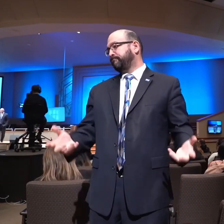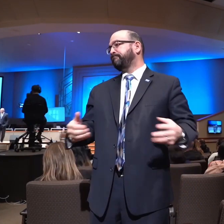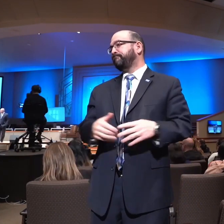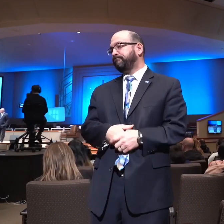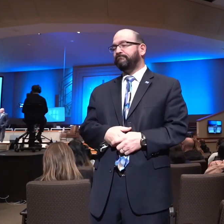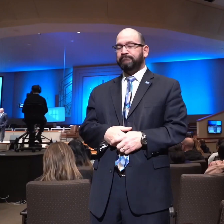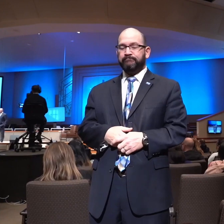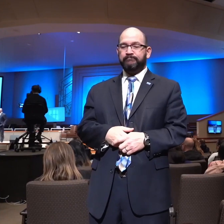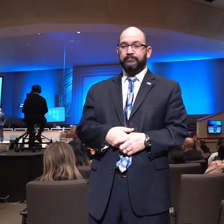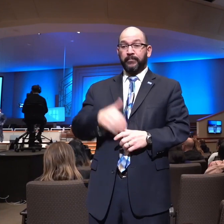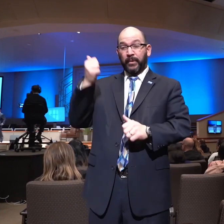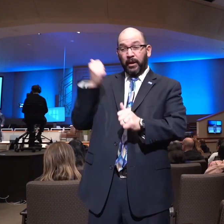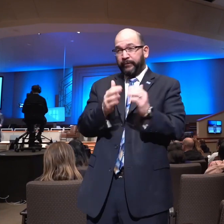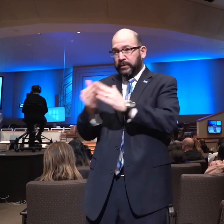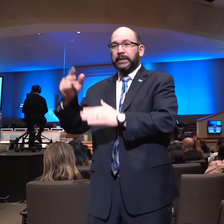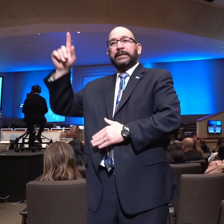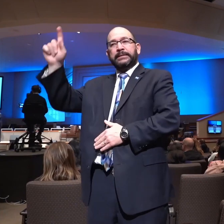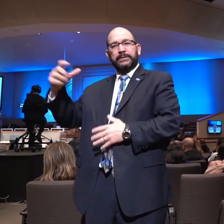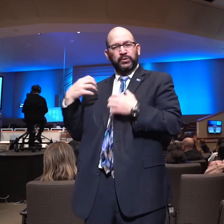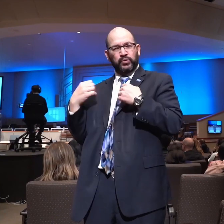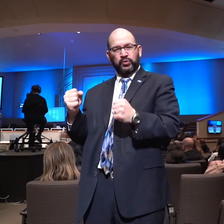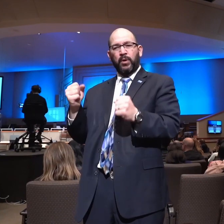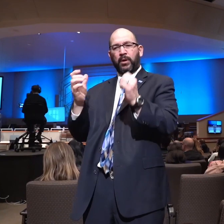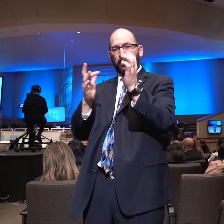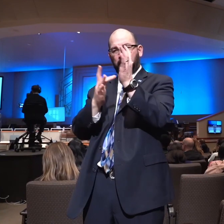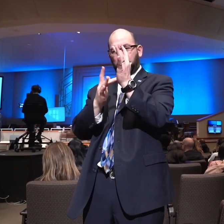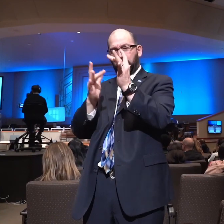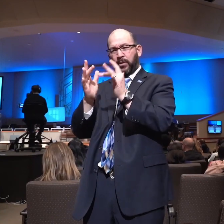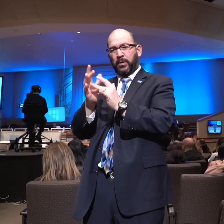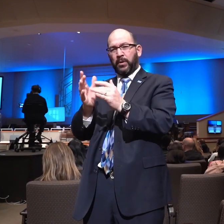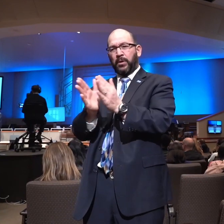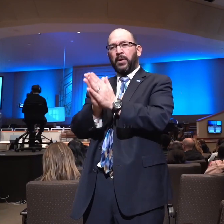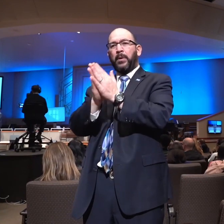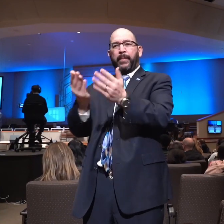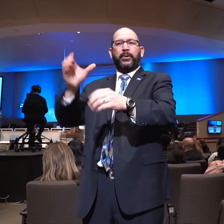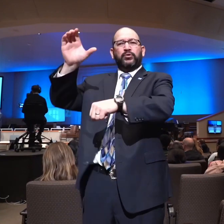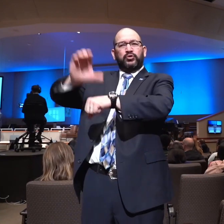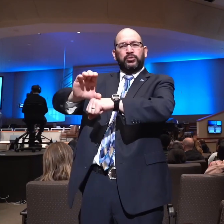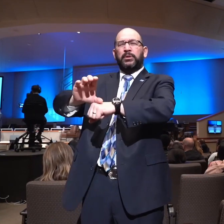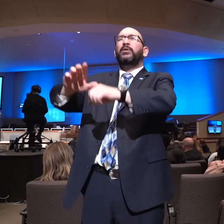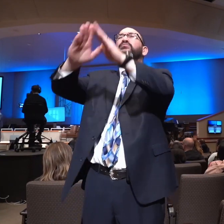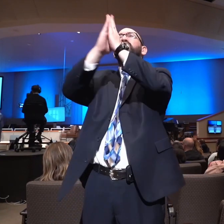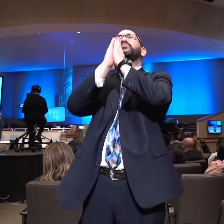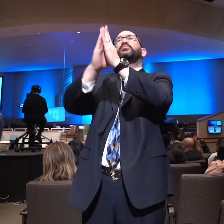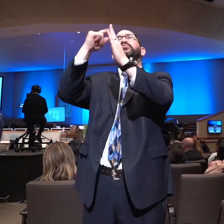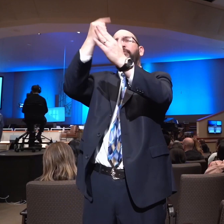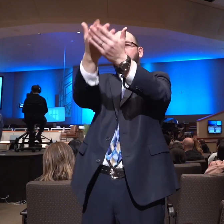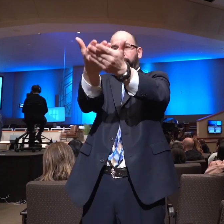Every city needs a strong Bible-believing praying church right in the middle of it caring enough to pray.